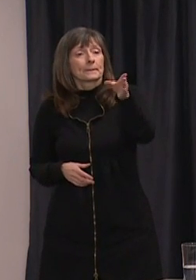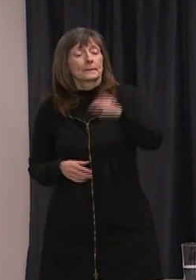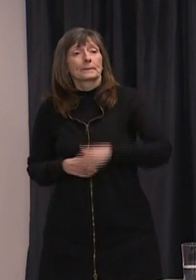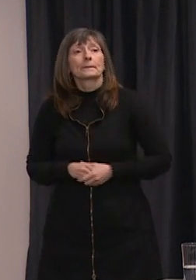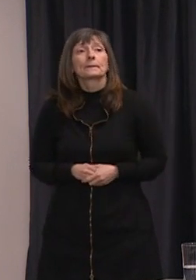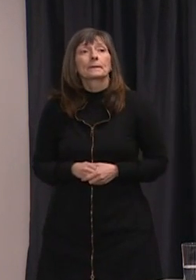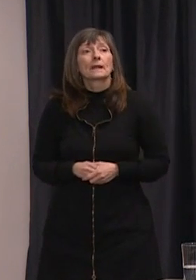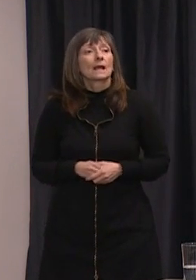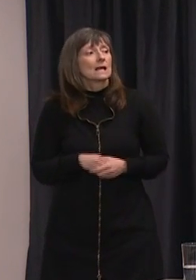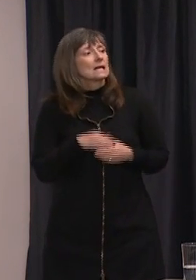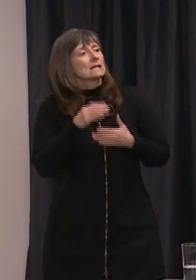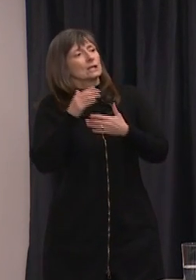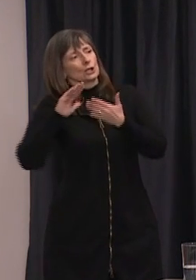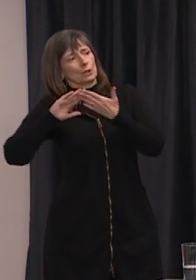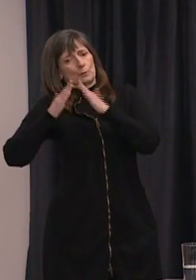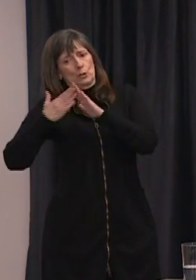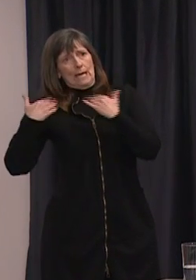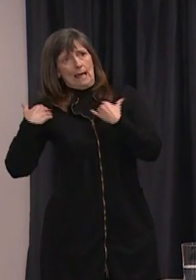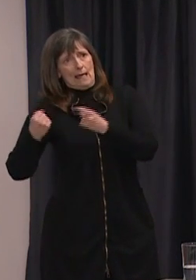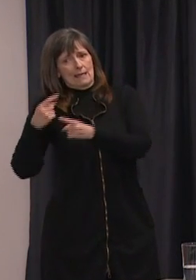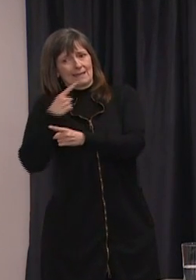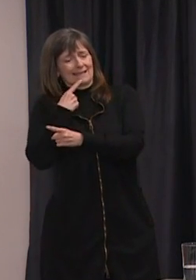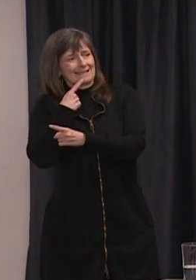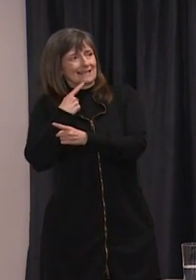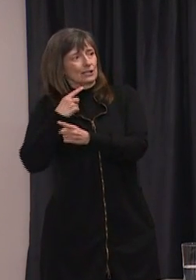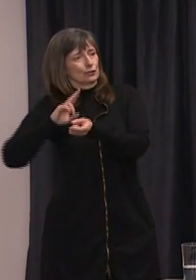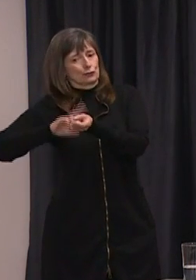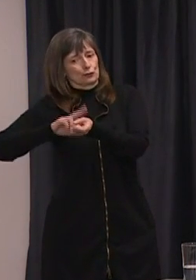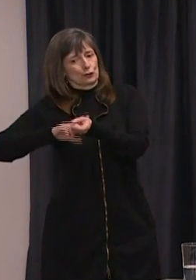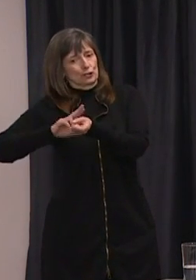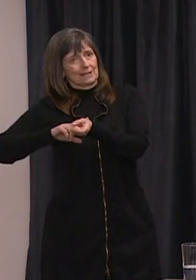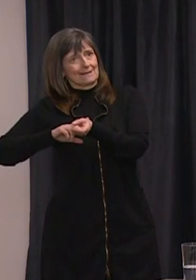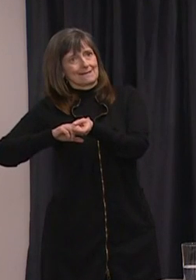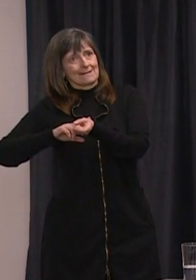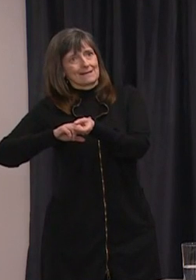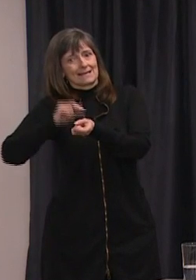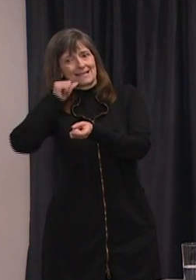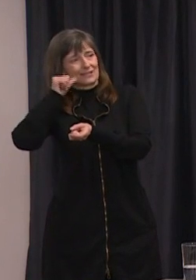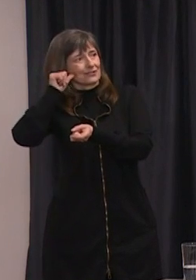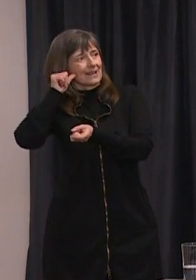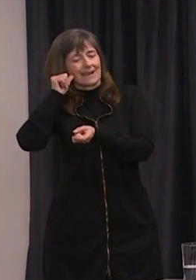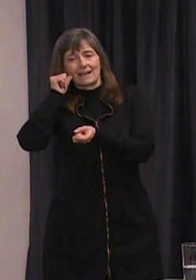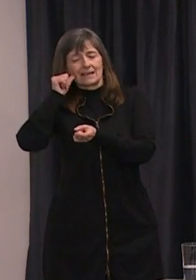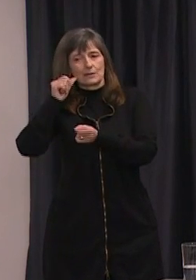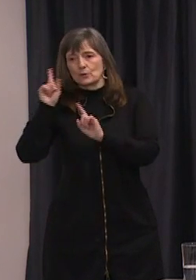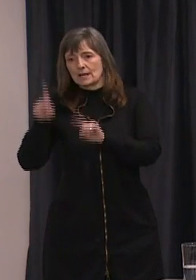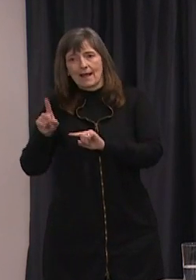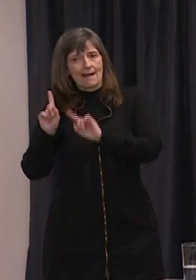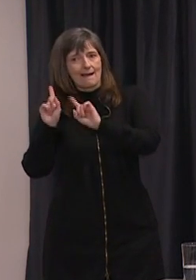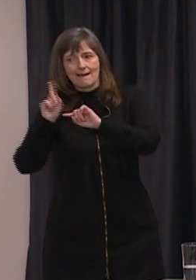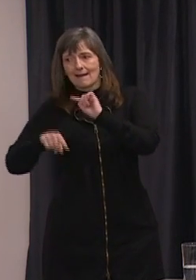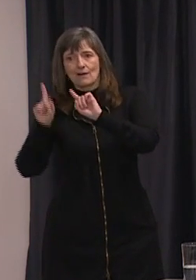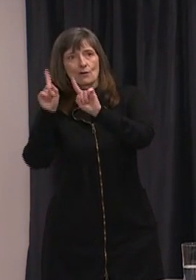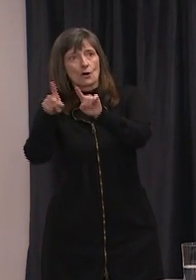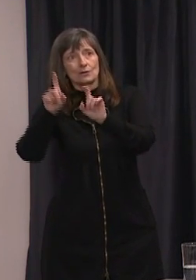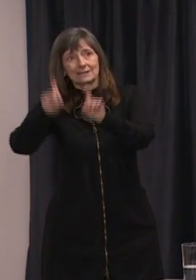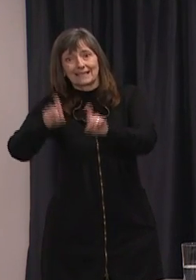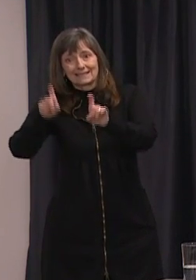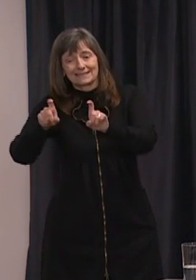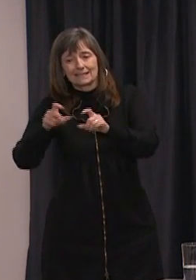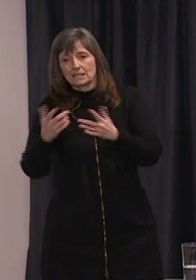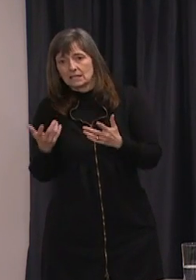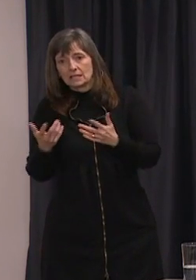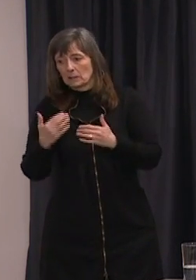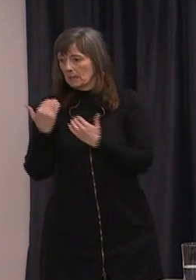I've heard from people in community health that nurses didn't have any test kits to go out to patients' houses yesterday and do these tests and that they were also concerned because there were no masks.